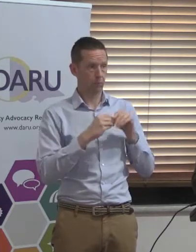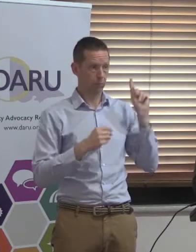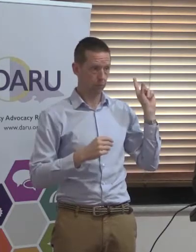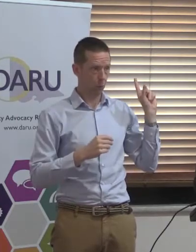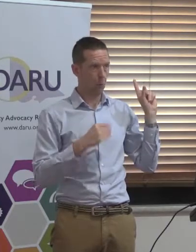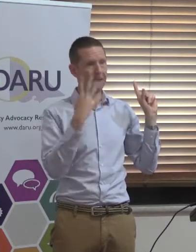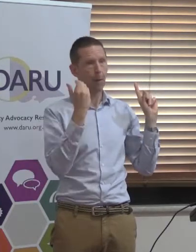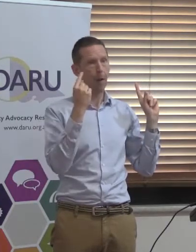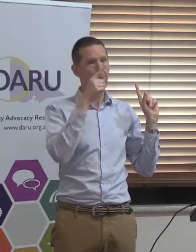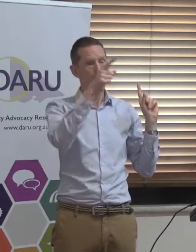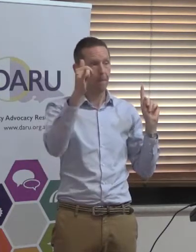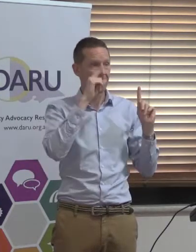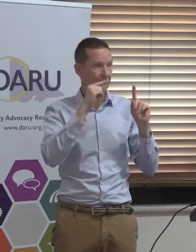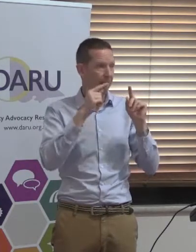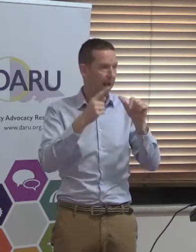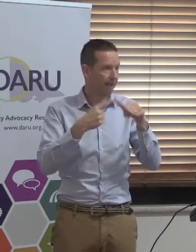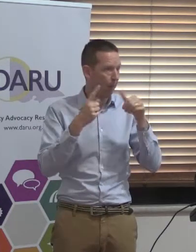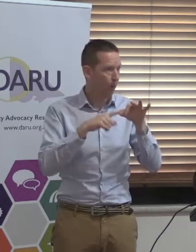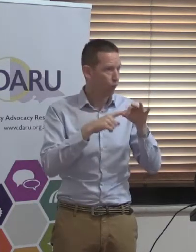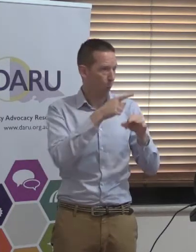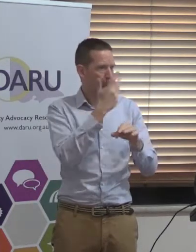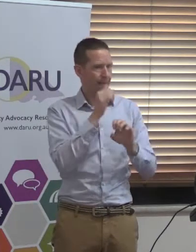probably can answer the question already and somebody online already.